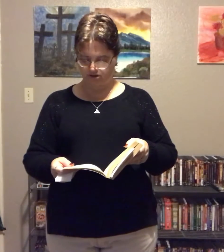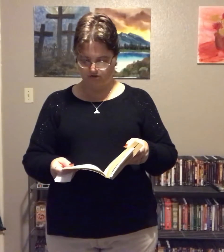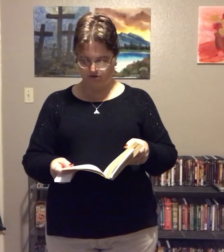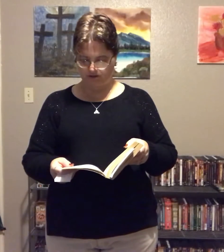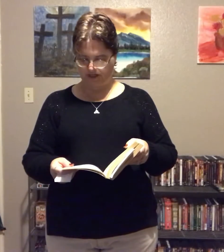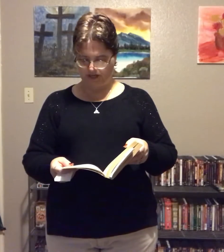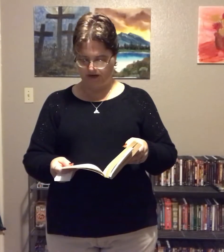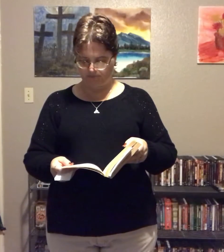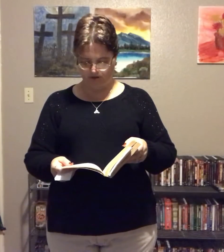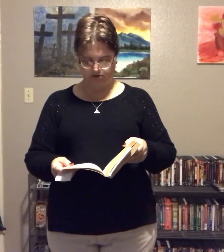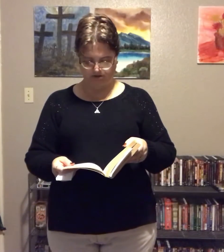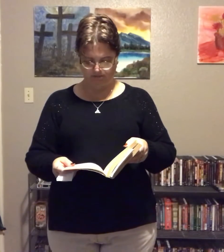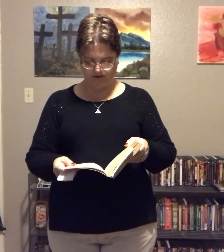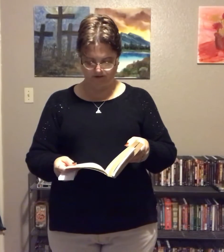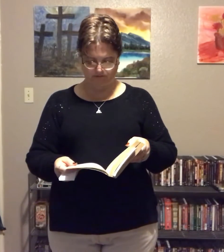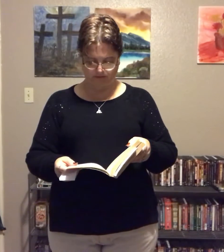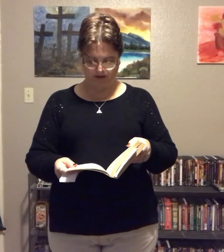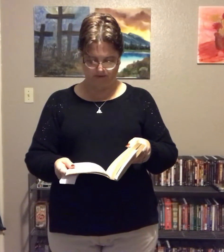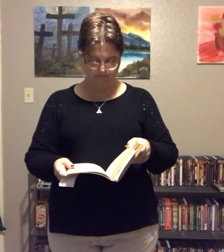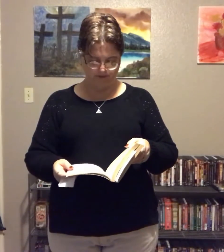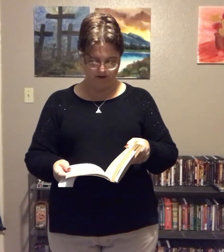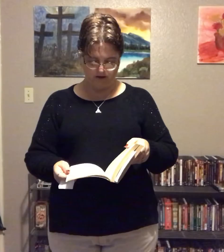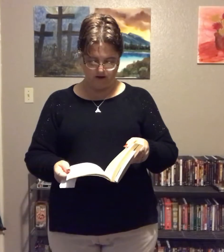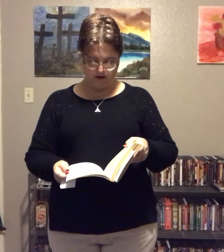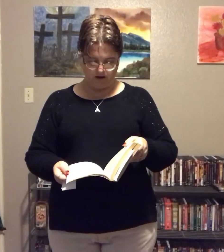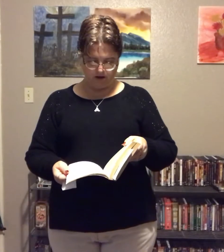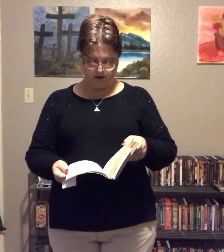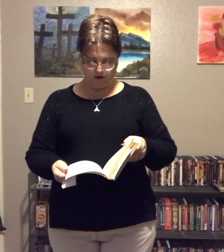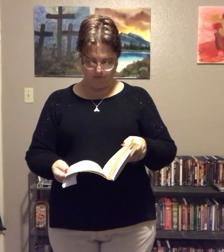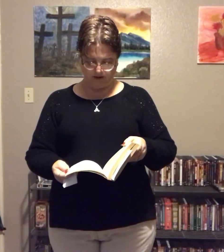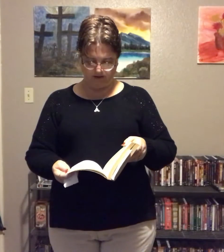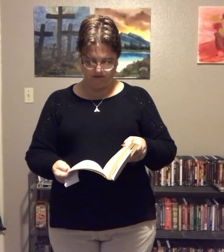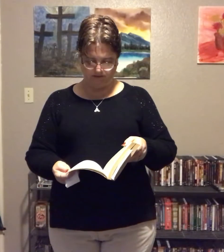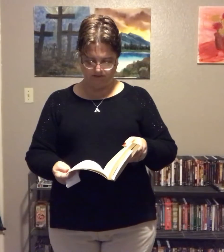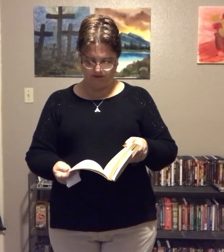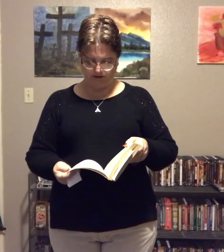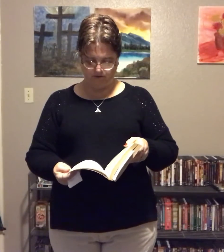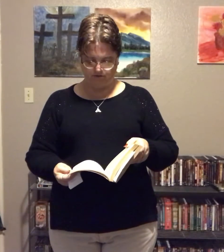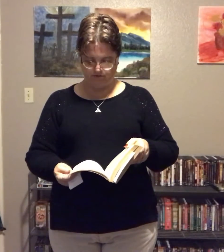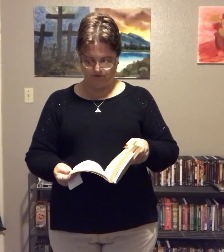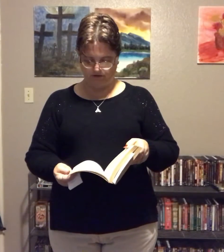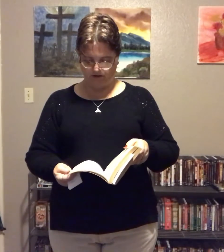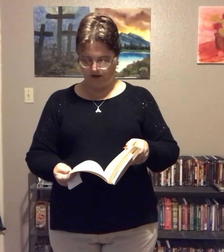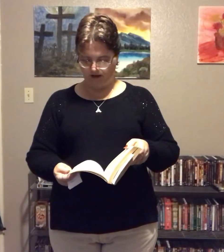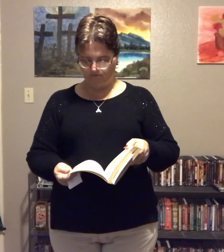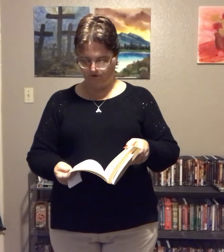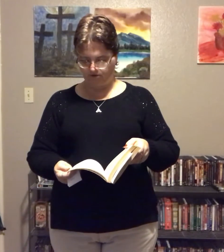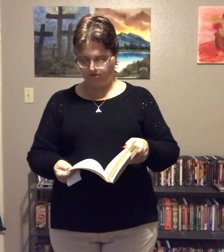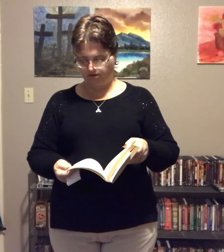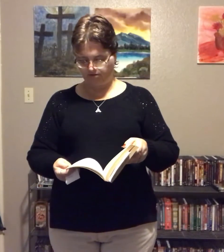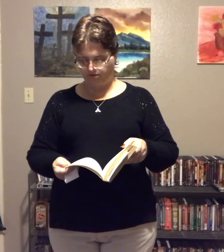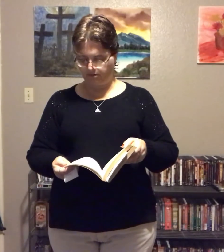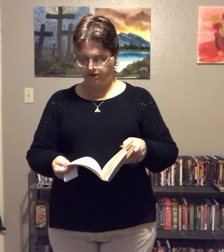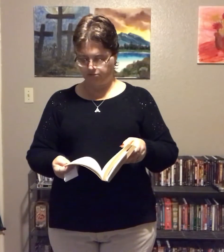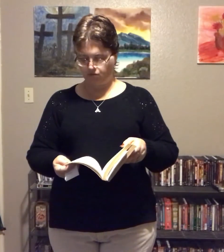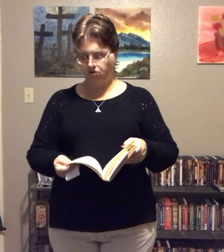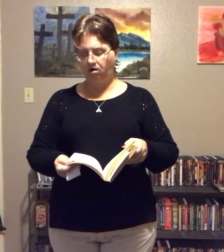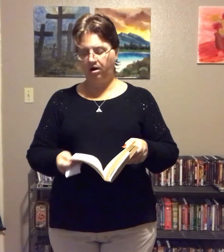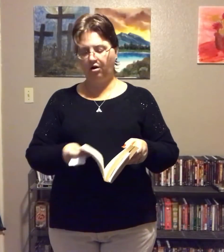socially, and emotionally because of me. Obedience is another jewel. I am focusing so much more on